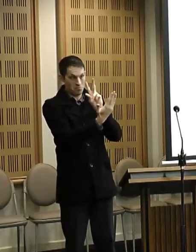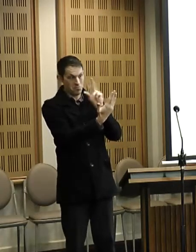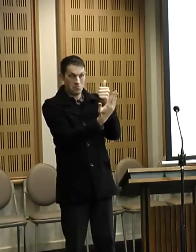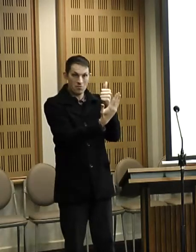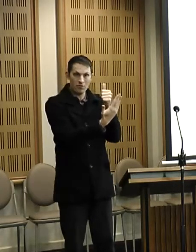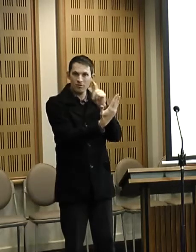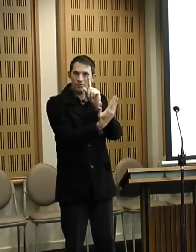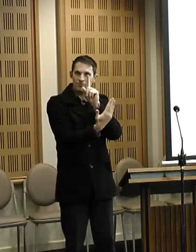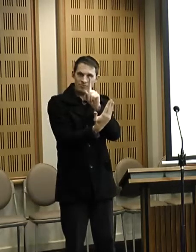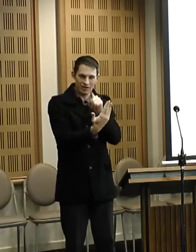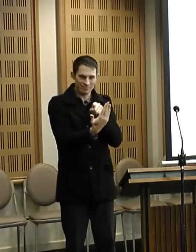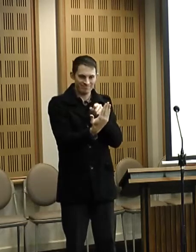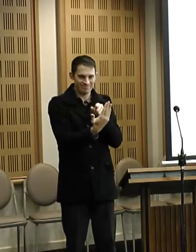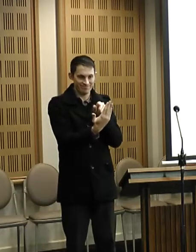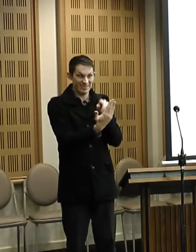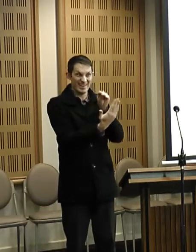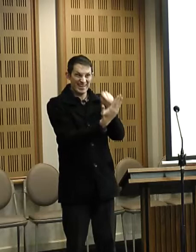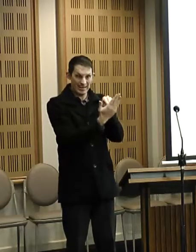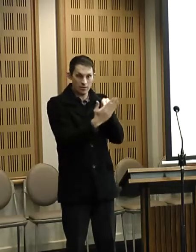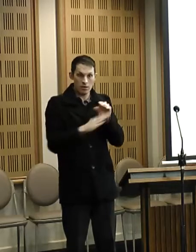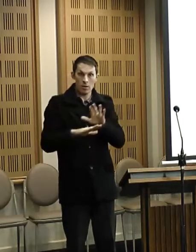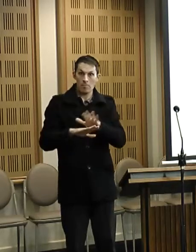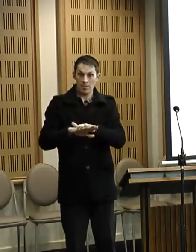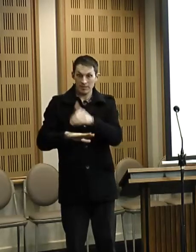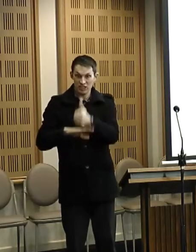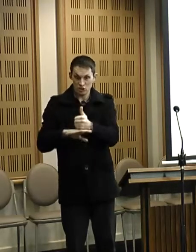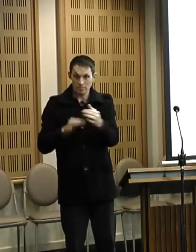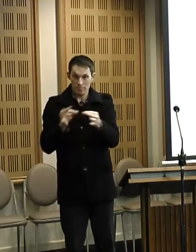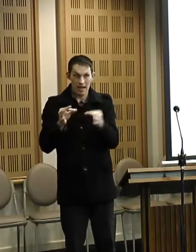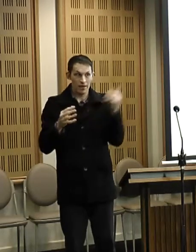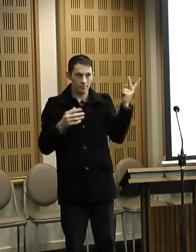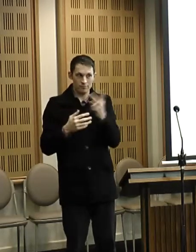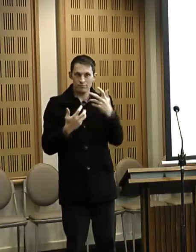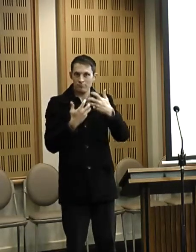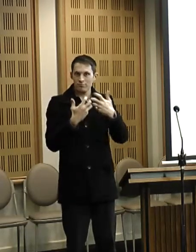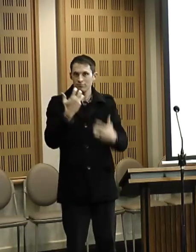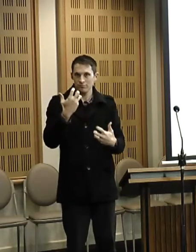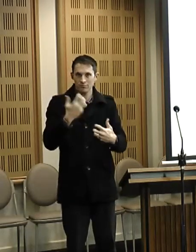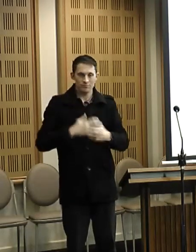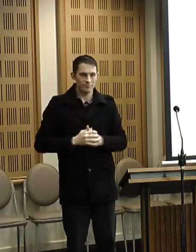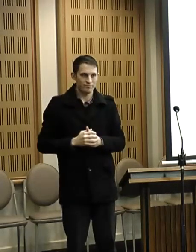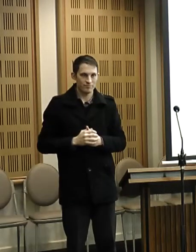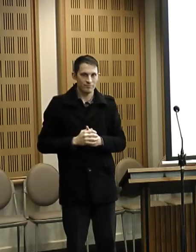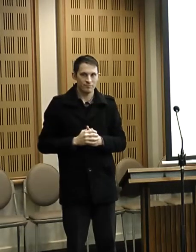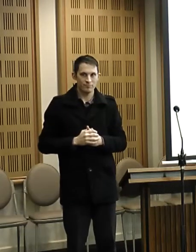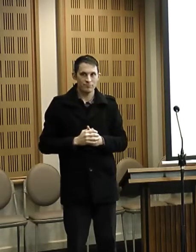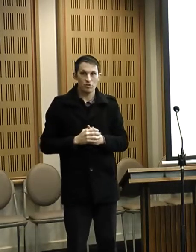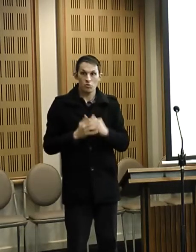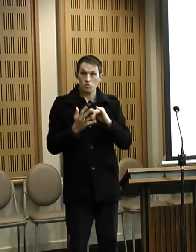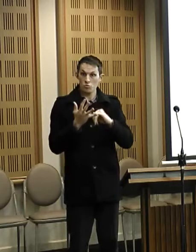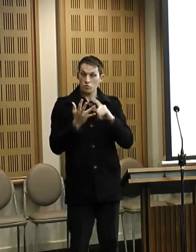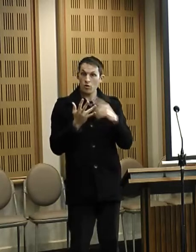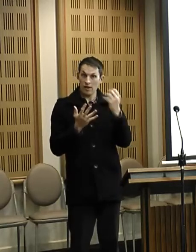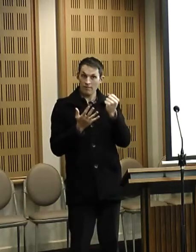to lack the implementation plan. So um, it's acknowledged that um, special